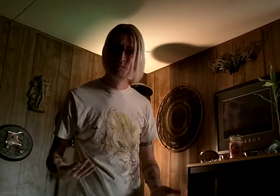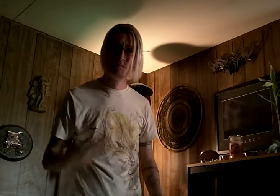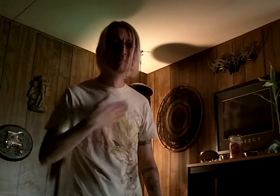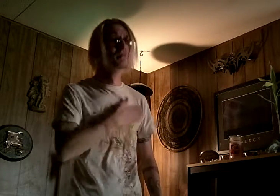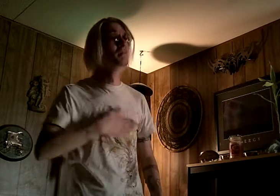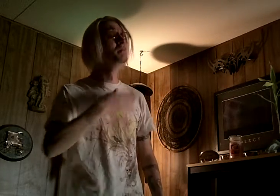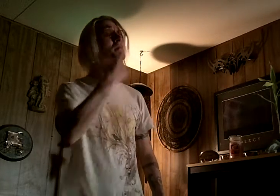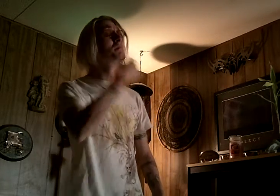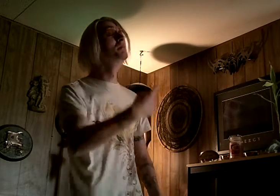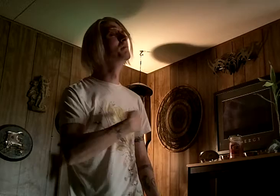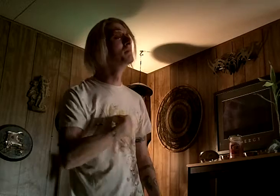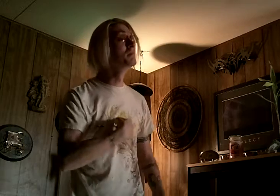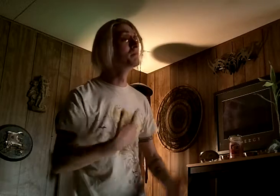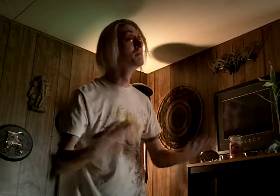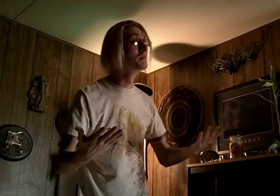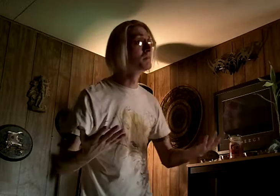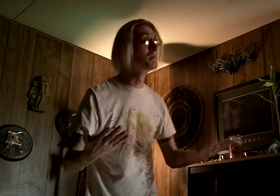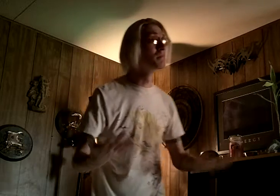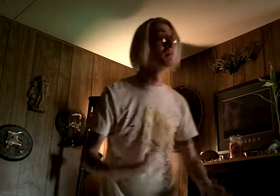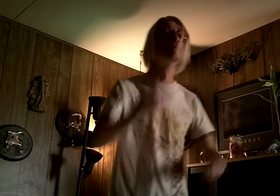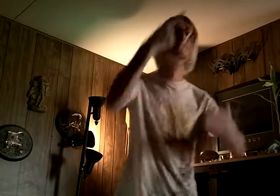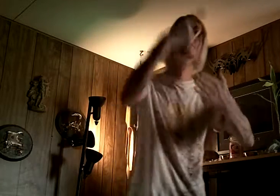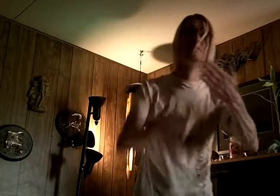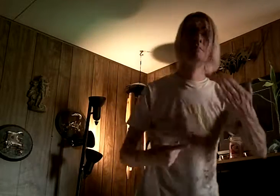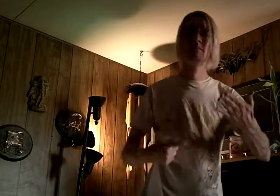Please tell me What?